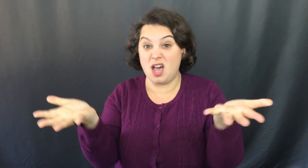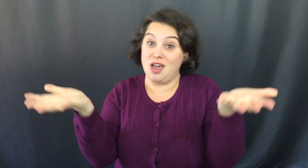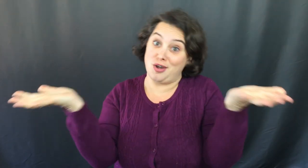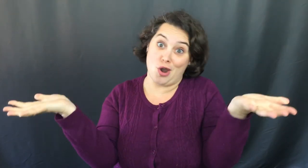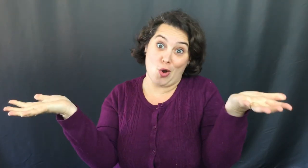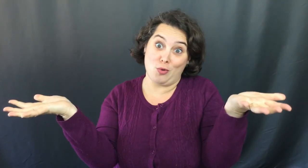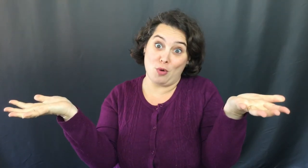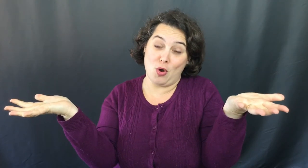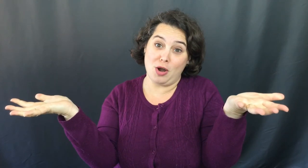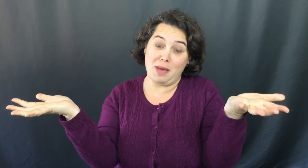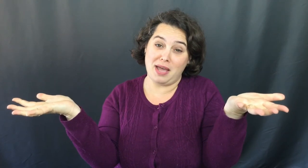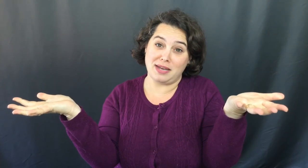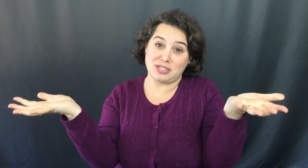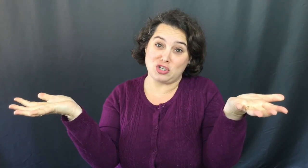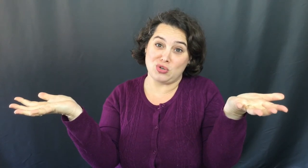no more bunnies today.